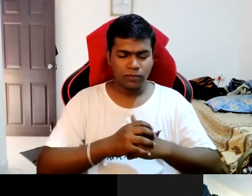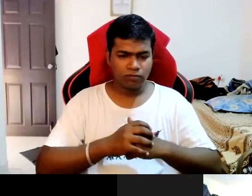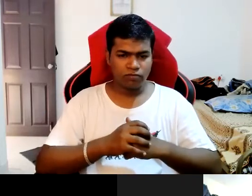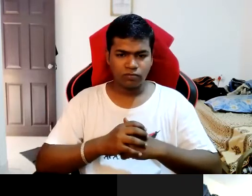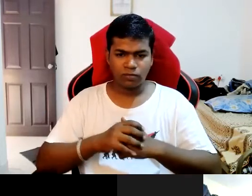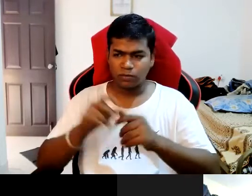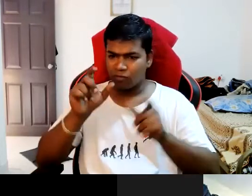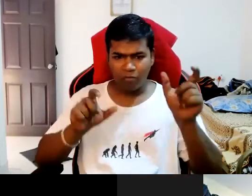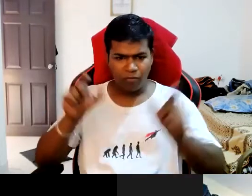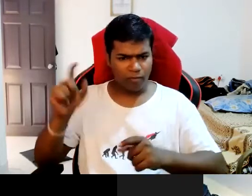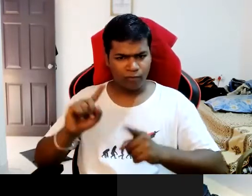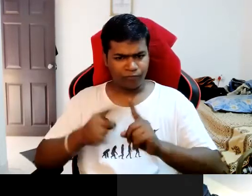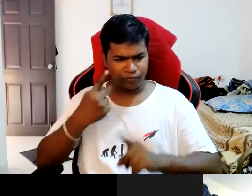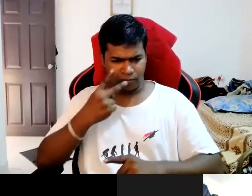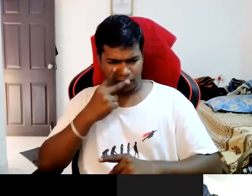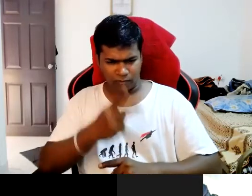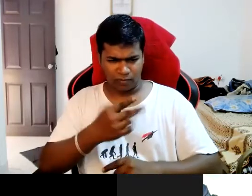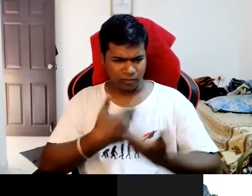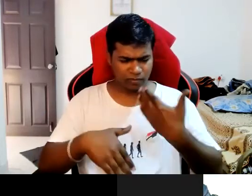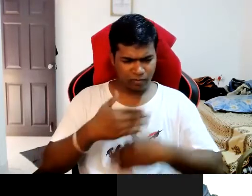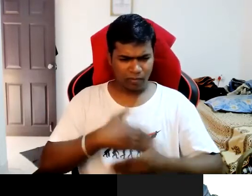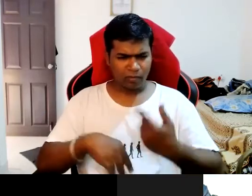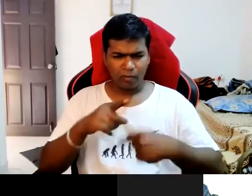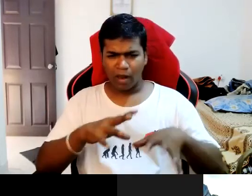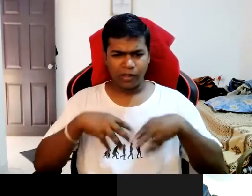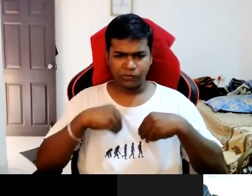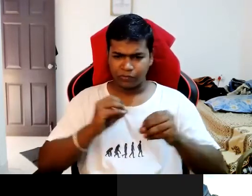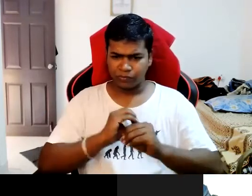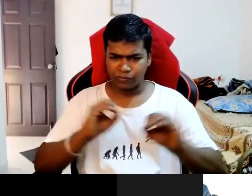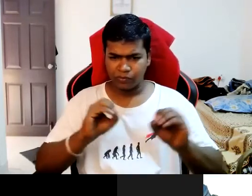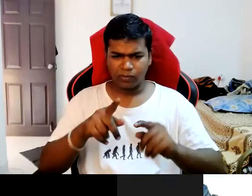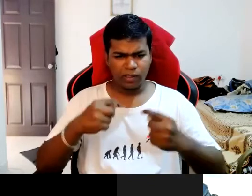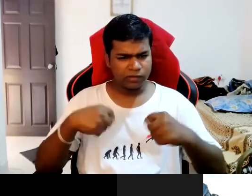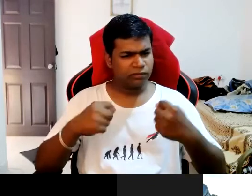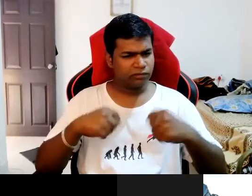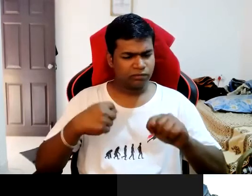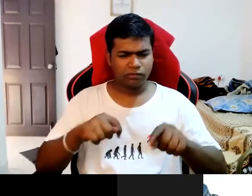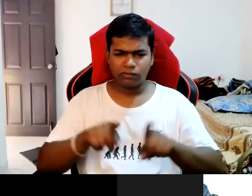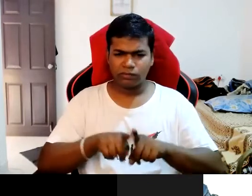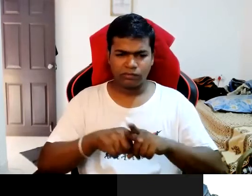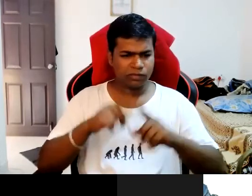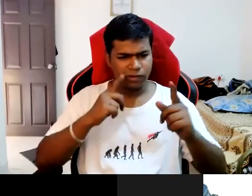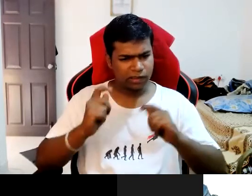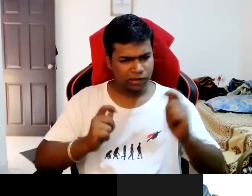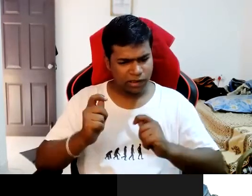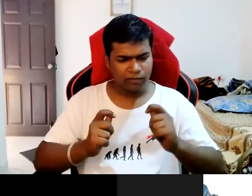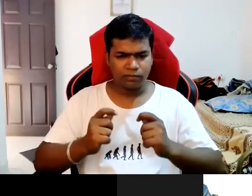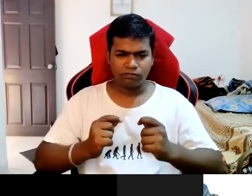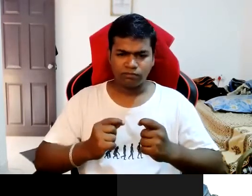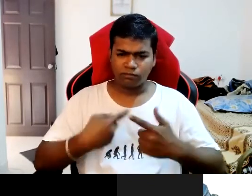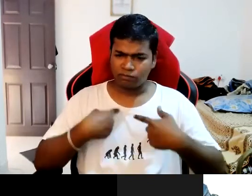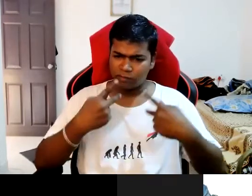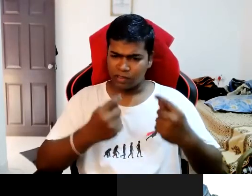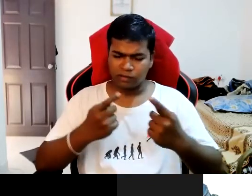was accepted. But still I tried a lot of competitive exams I attended. But there is one